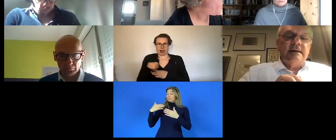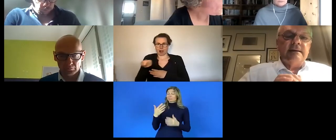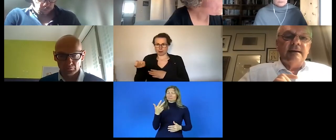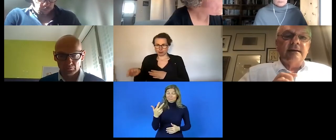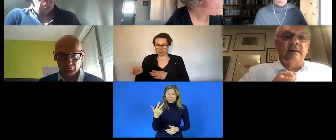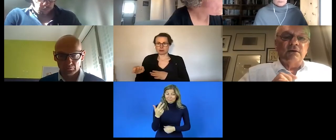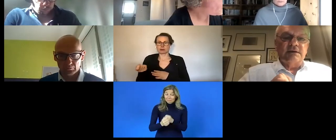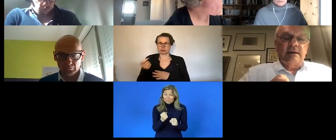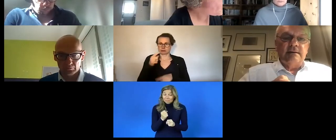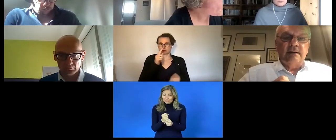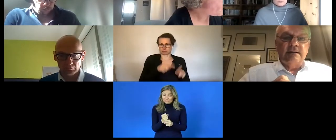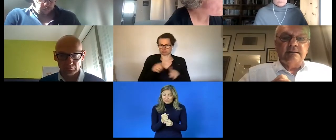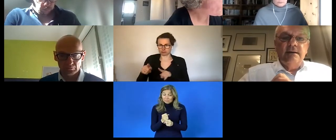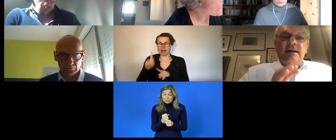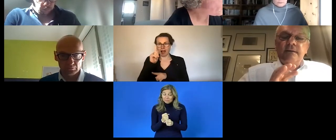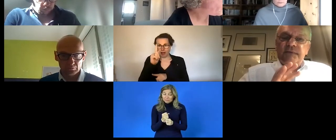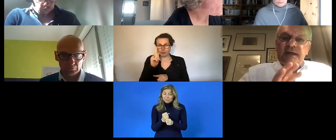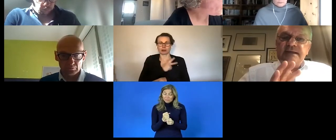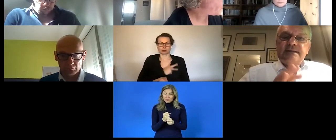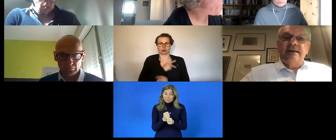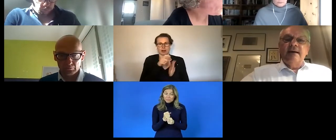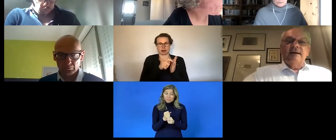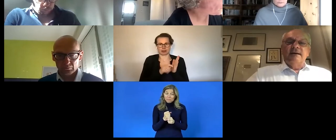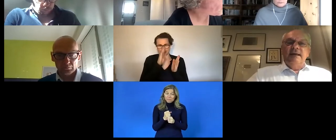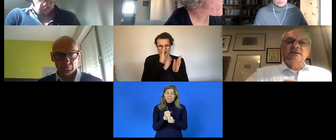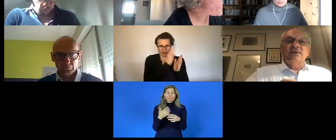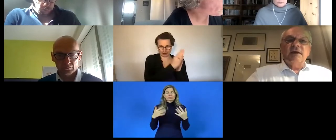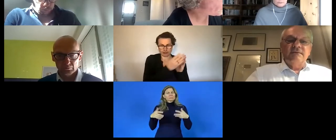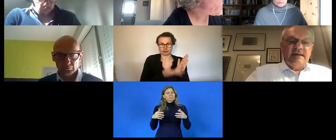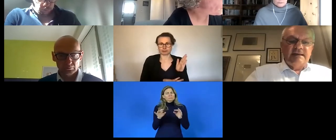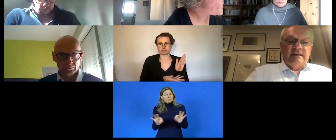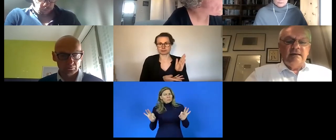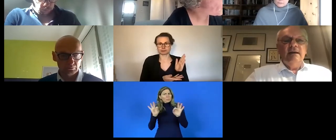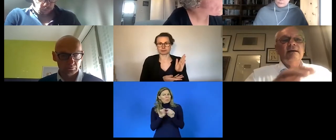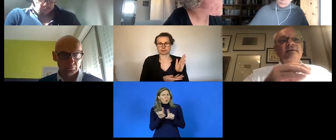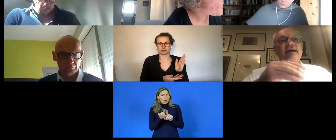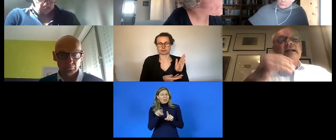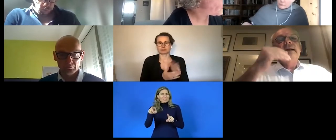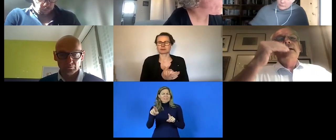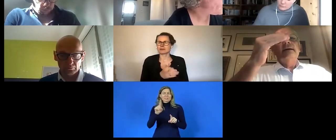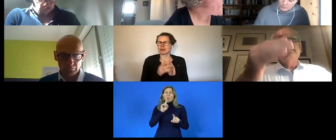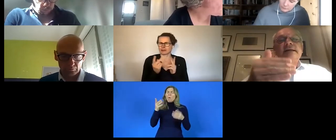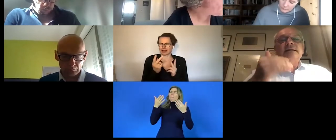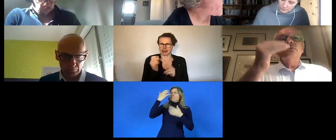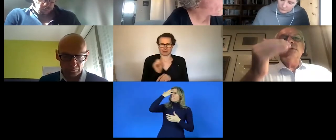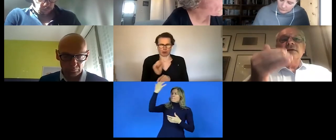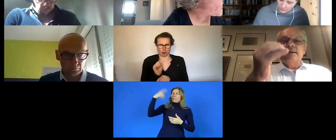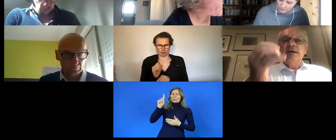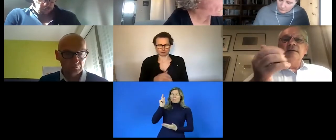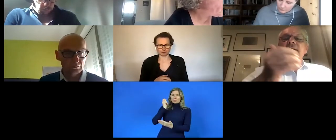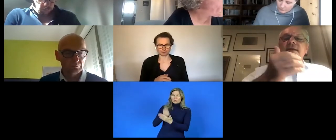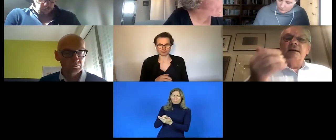important to consider public procurement also it's public procurement should